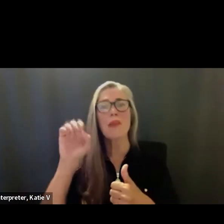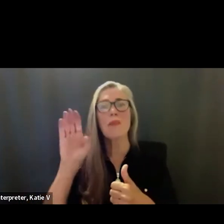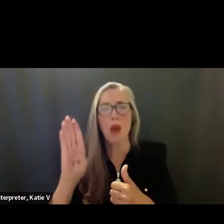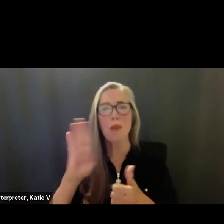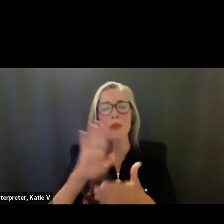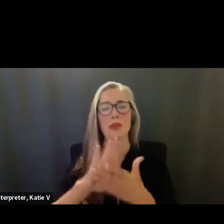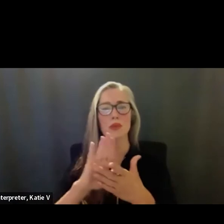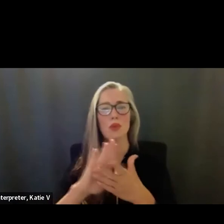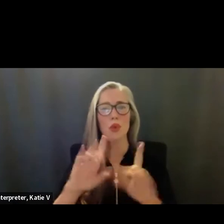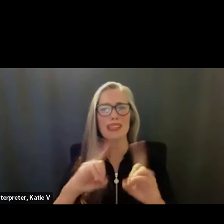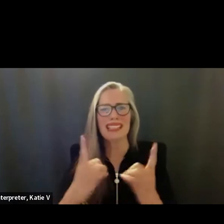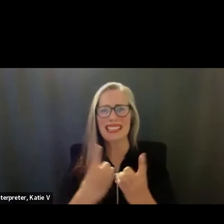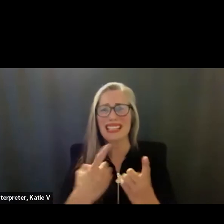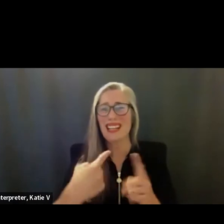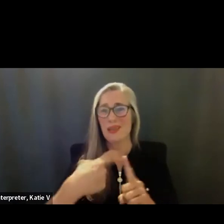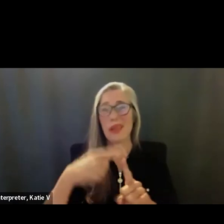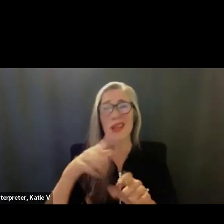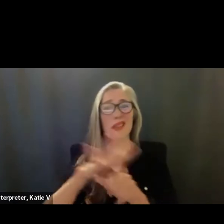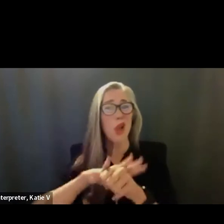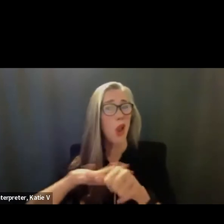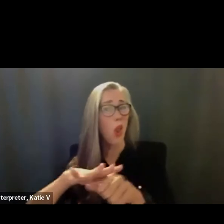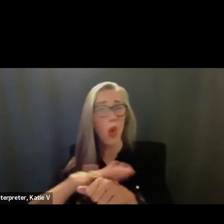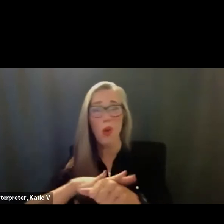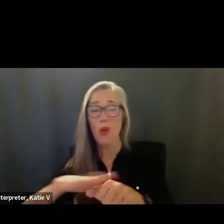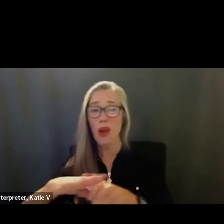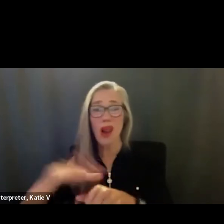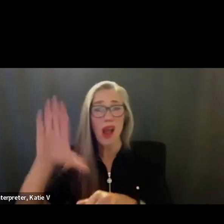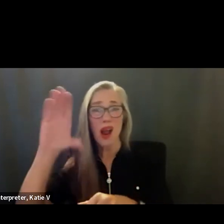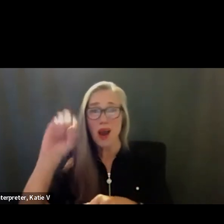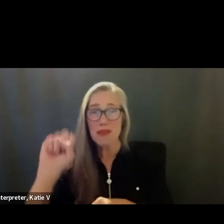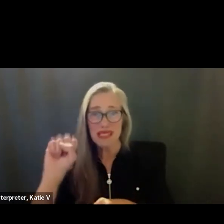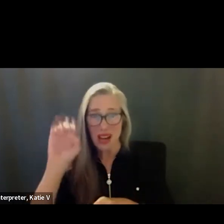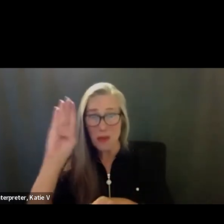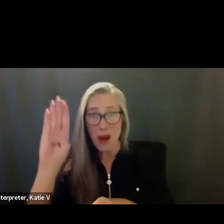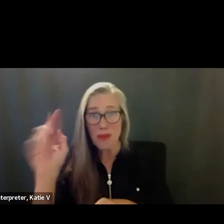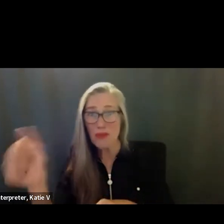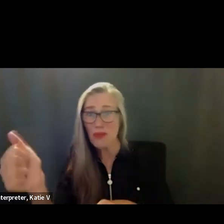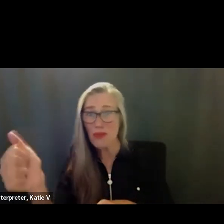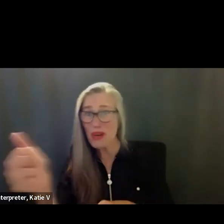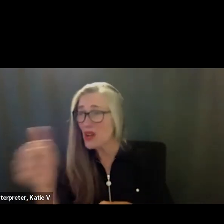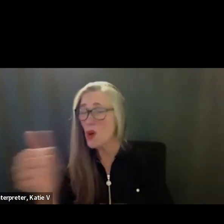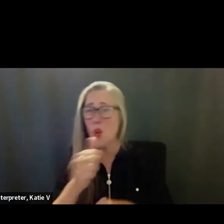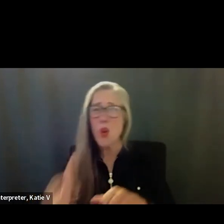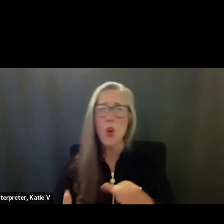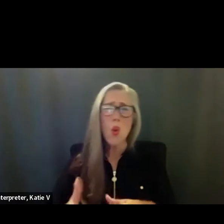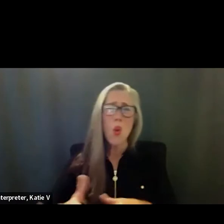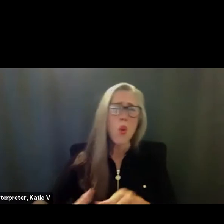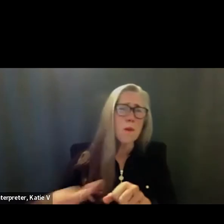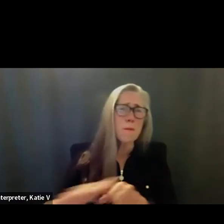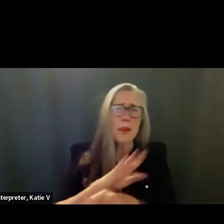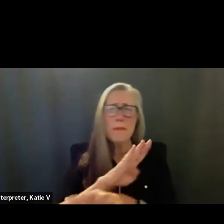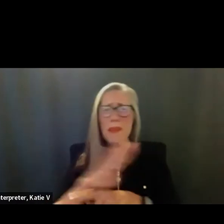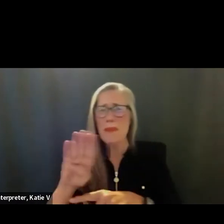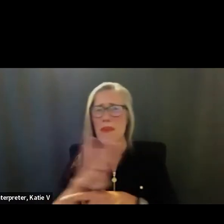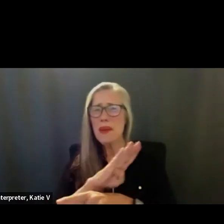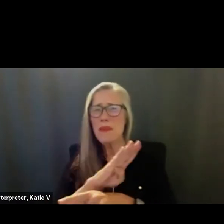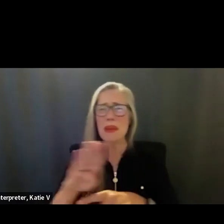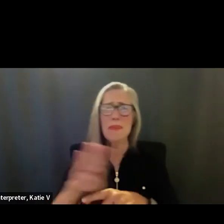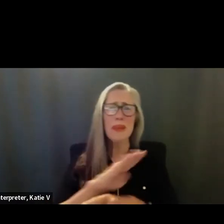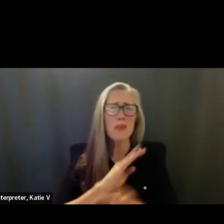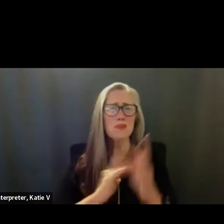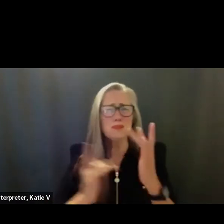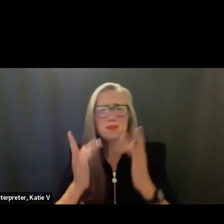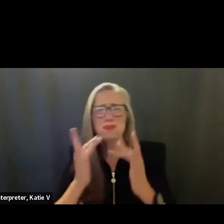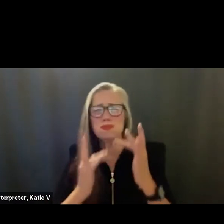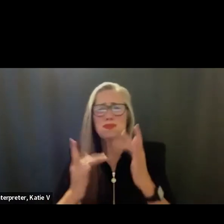for our local public transportation company. And so I want to thank Kim for just really working through all the